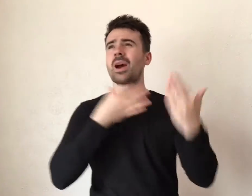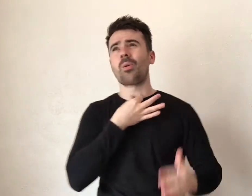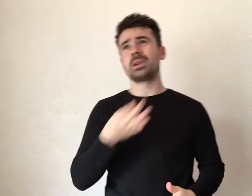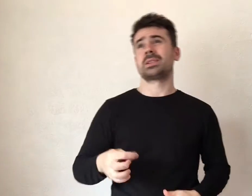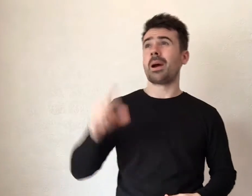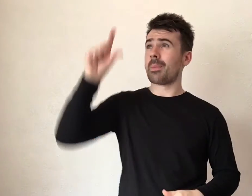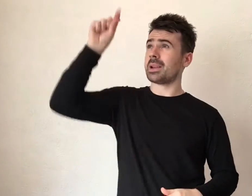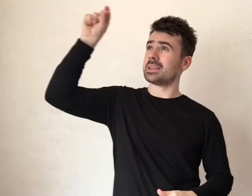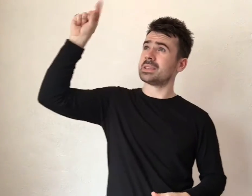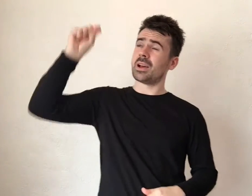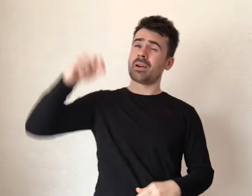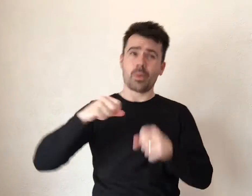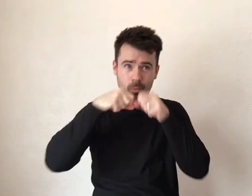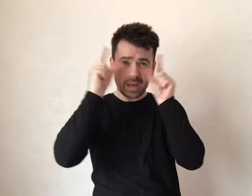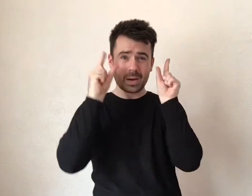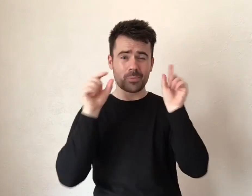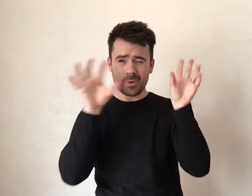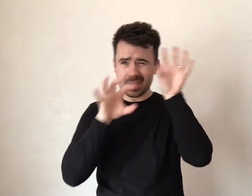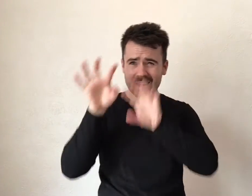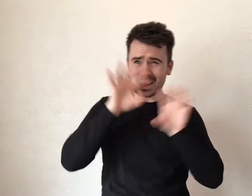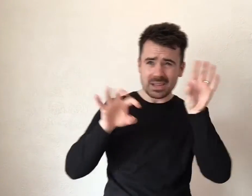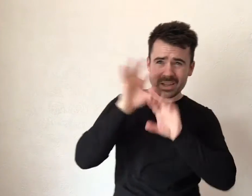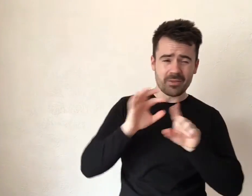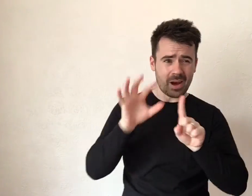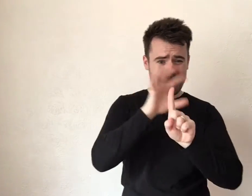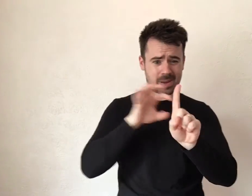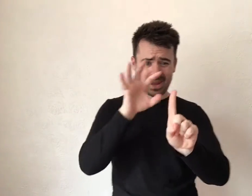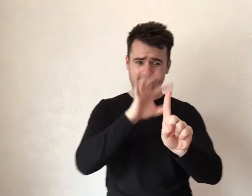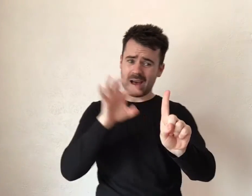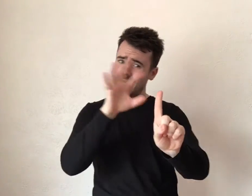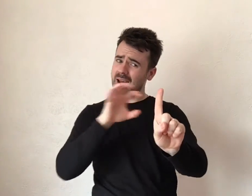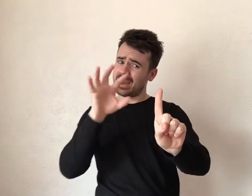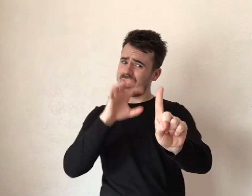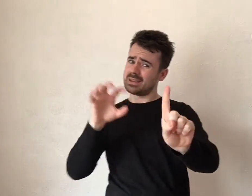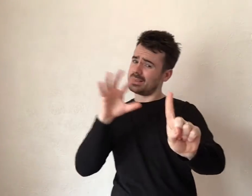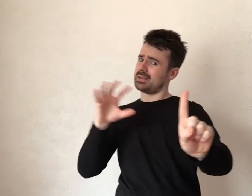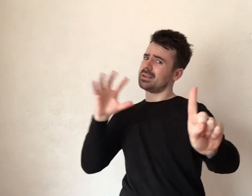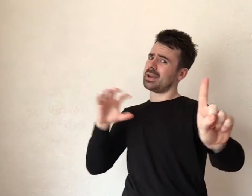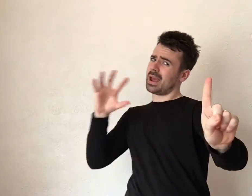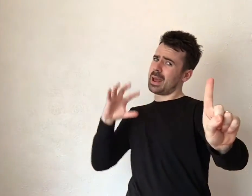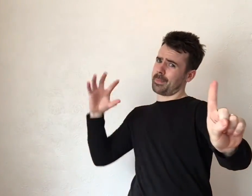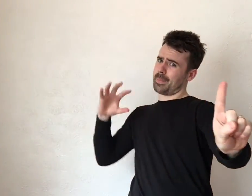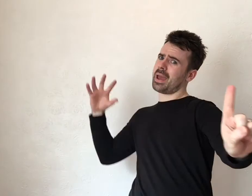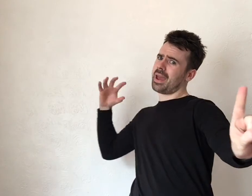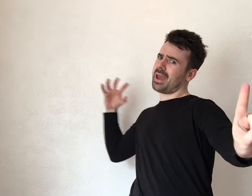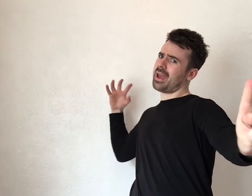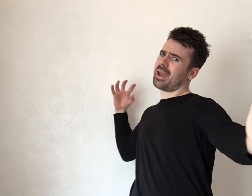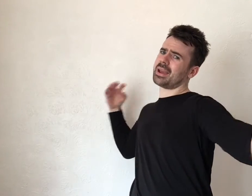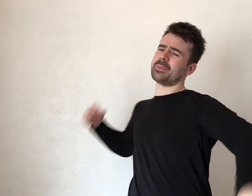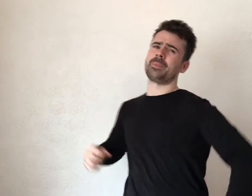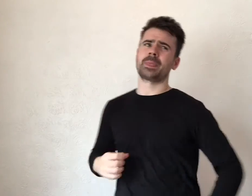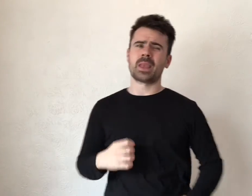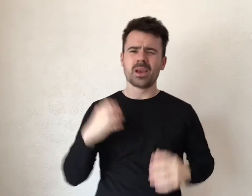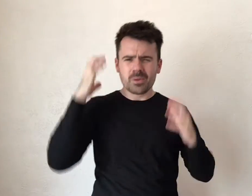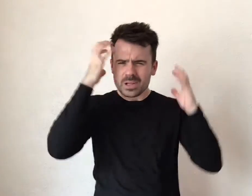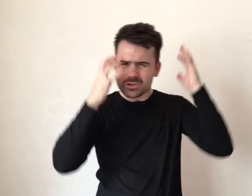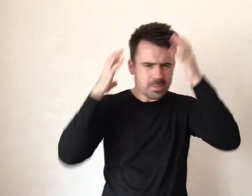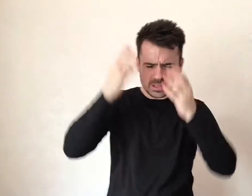I'll wish upon a star and wake up where the clouds are far behind me Where troubles